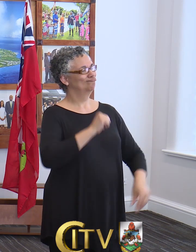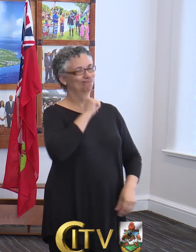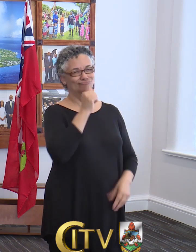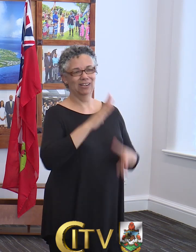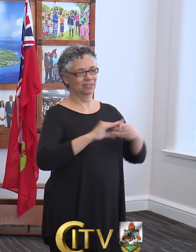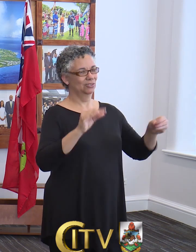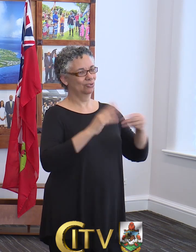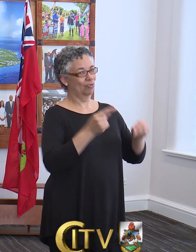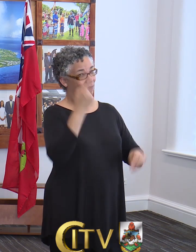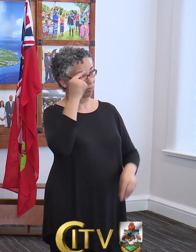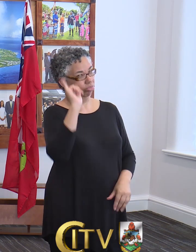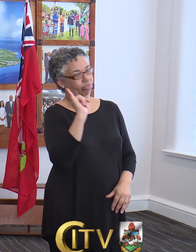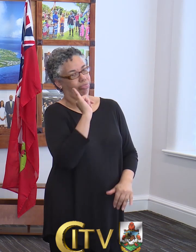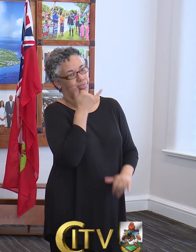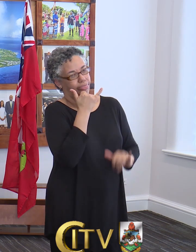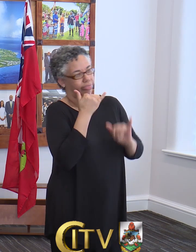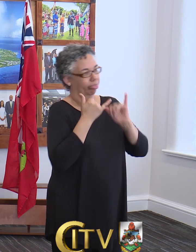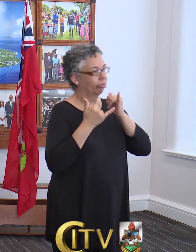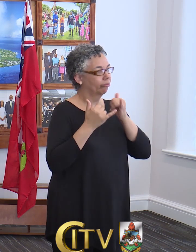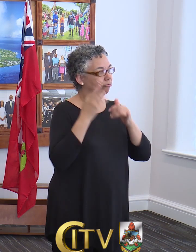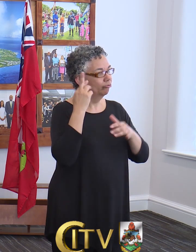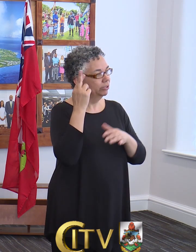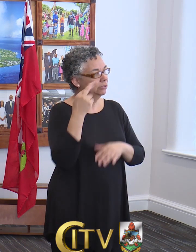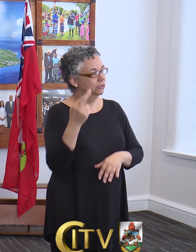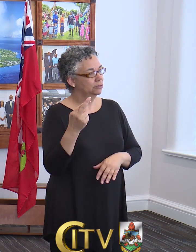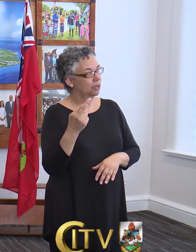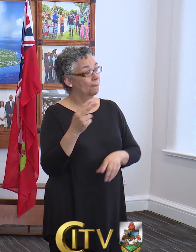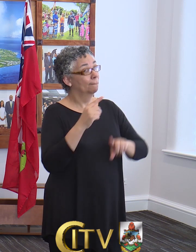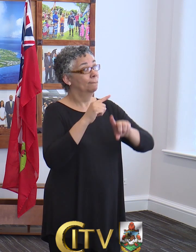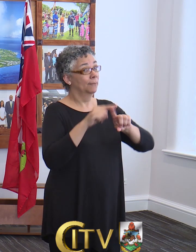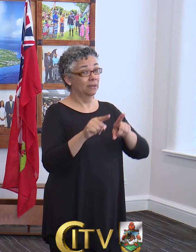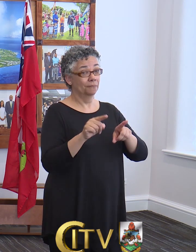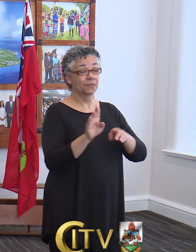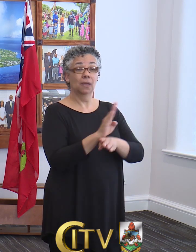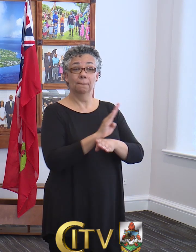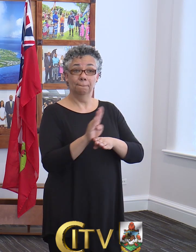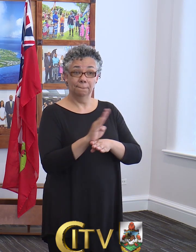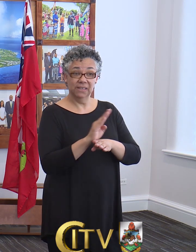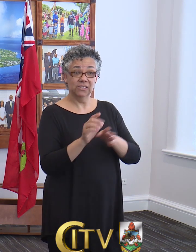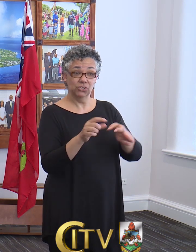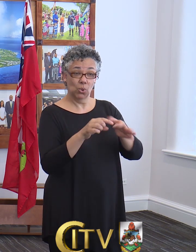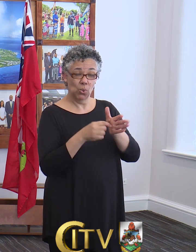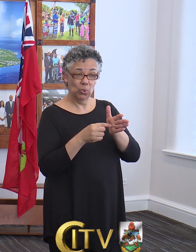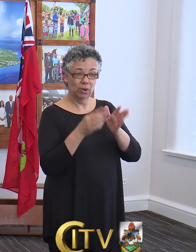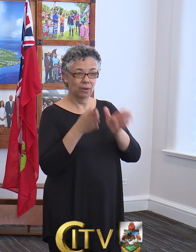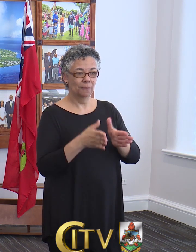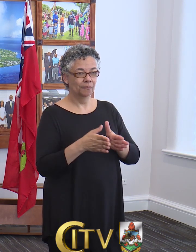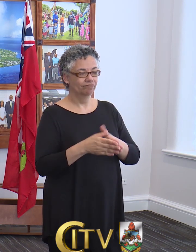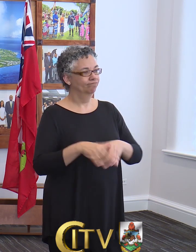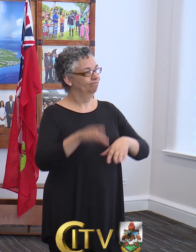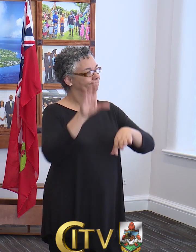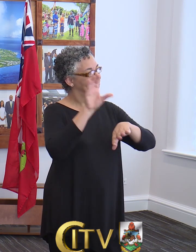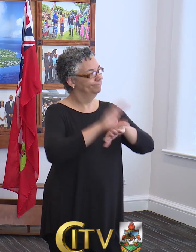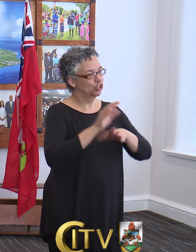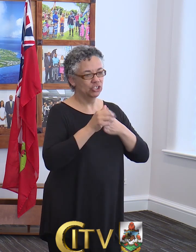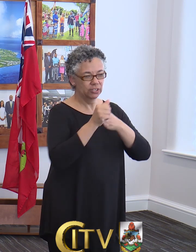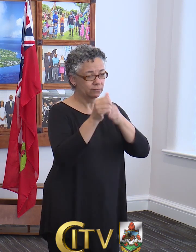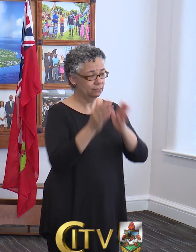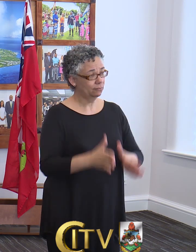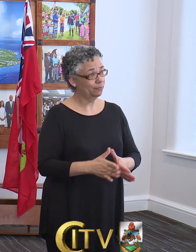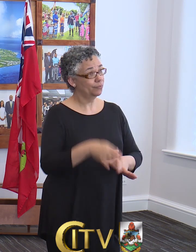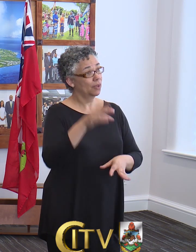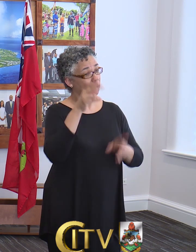reasons. However, I want everyone to know, business owner, person of faith, communities of faith,